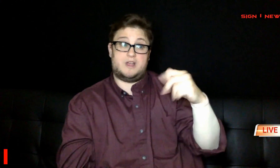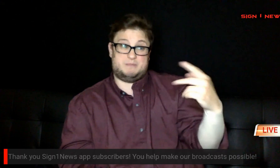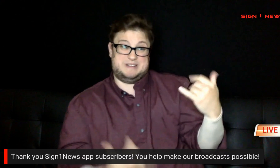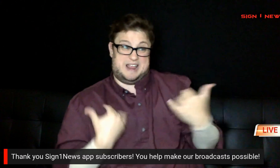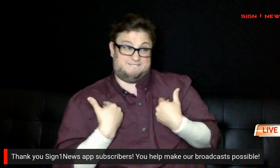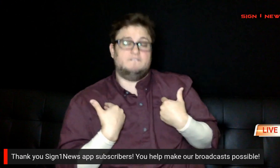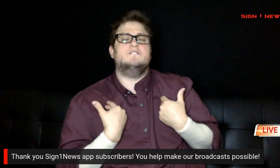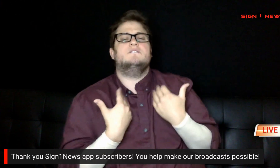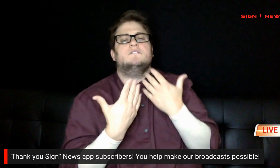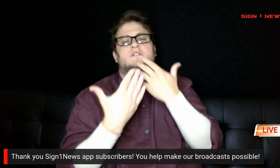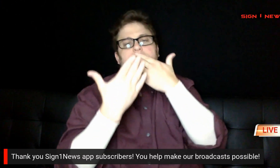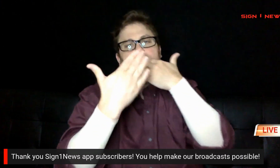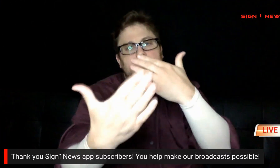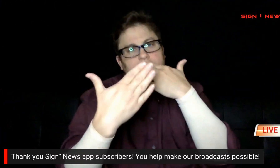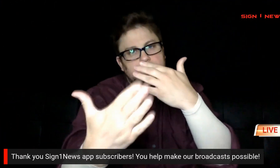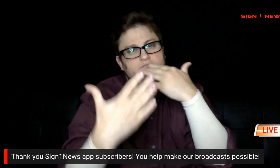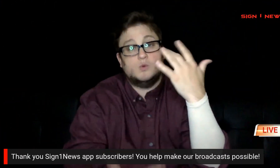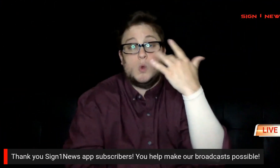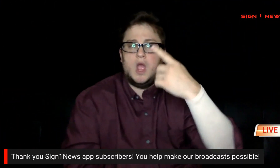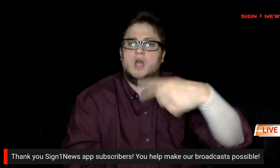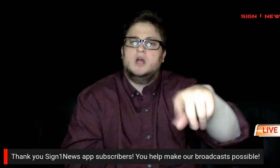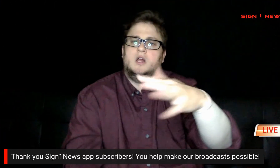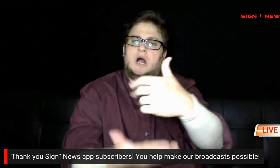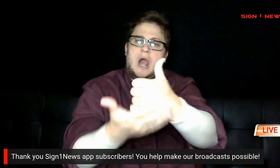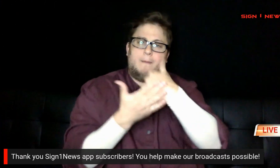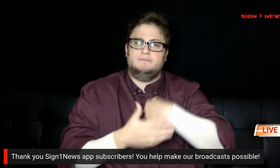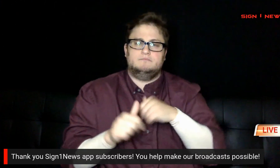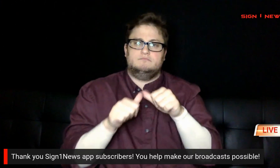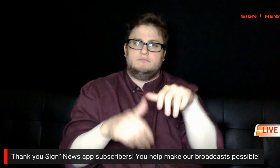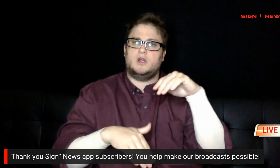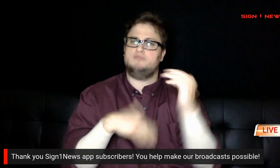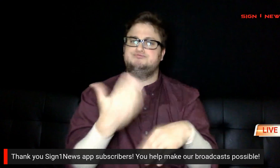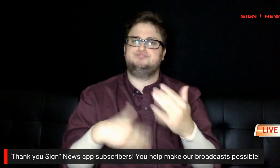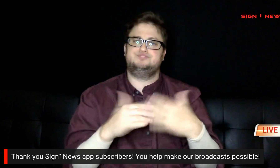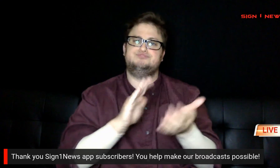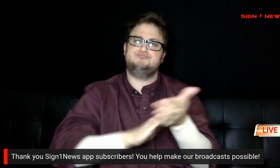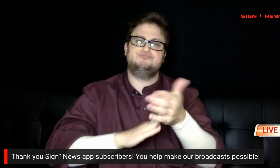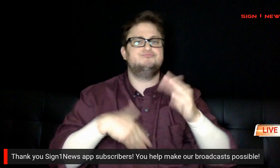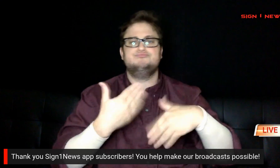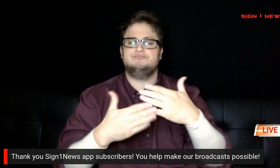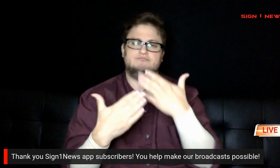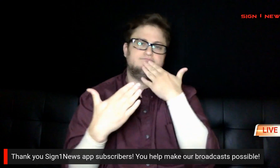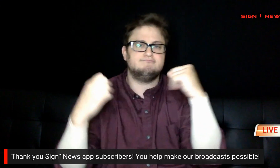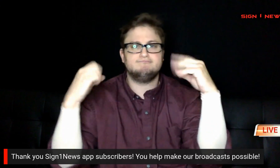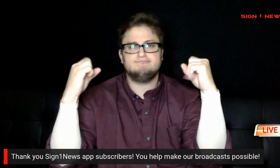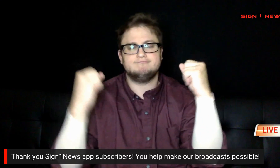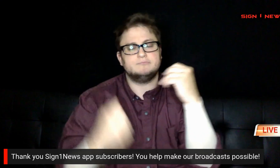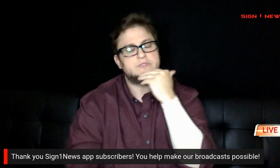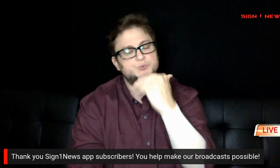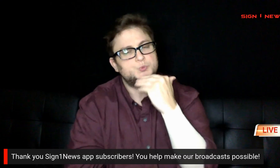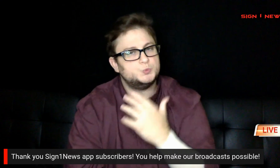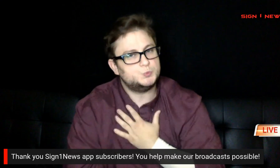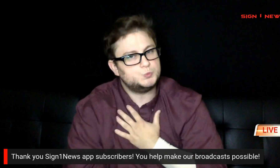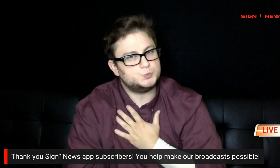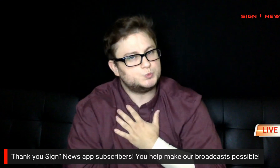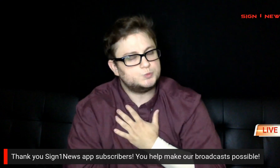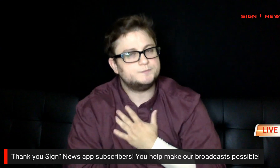And for those of you who have downloaded the Sign One News app as a subscriber, thank you so much. You helped make this